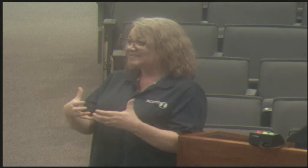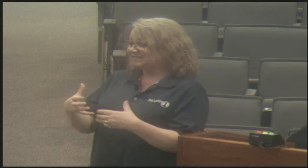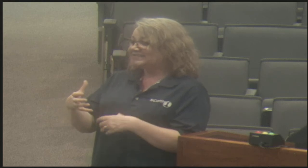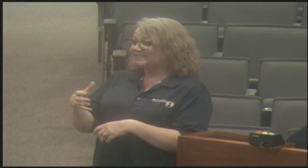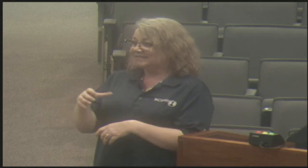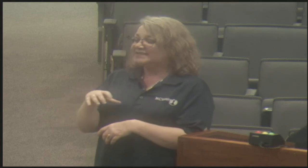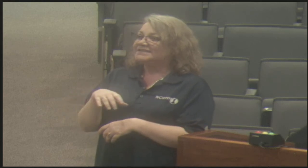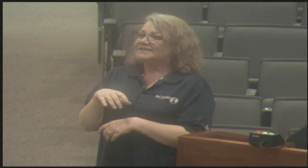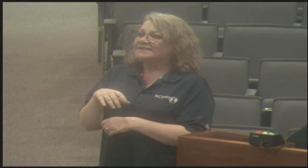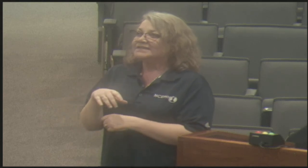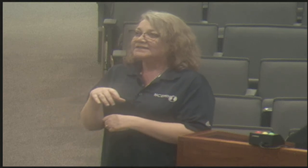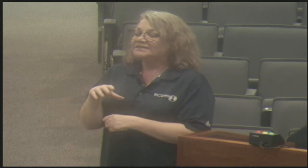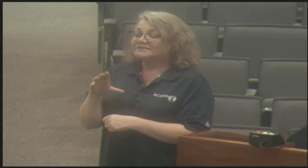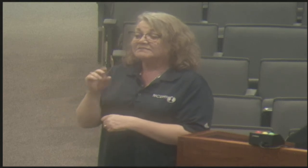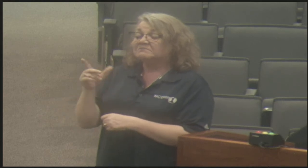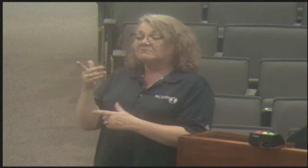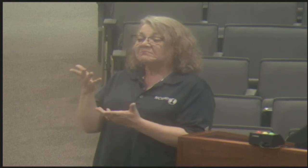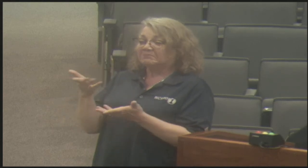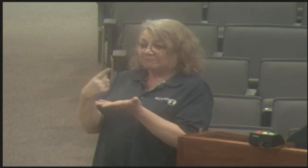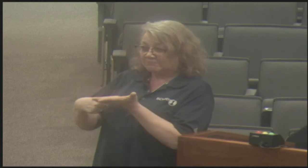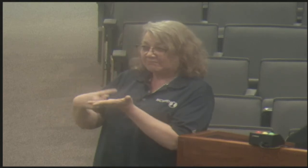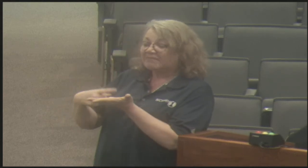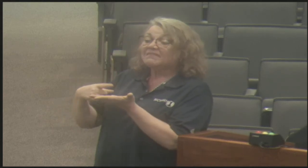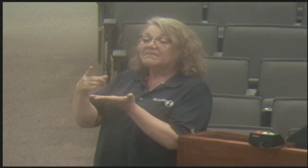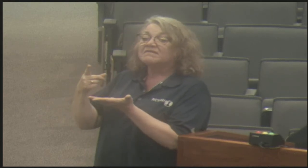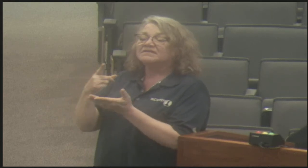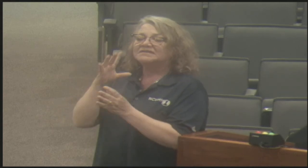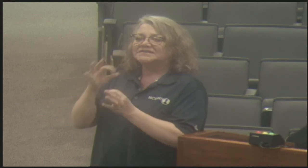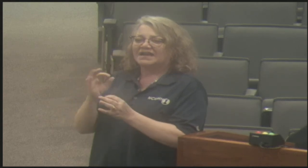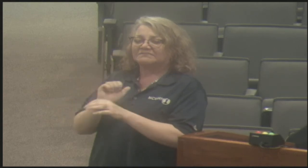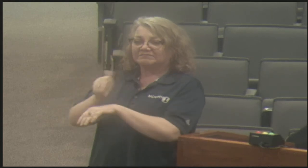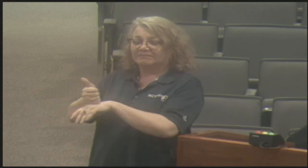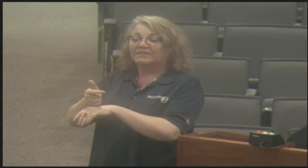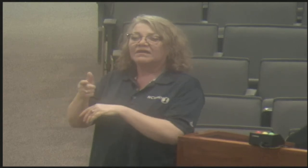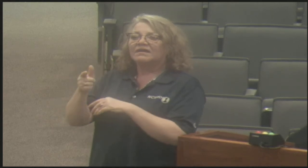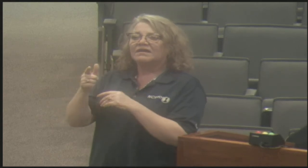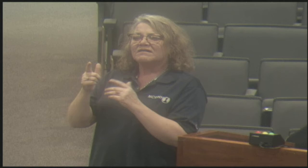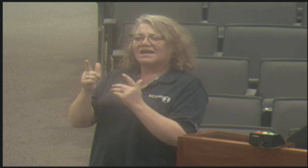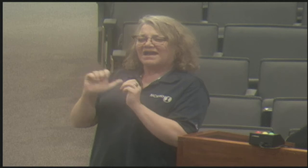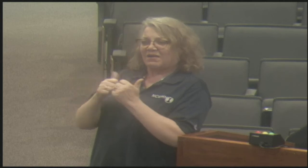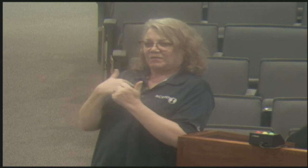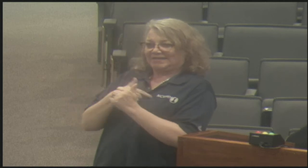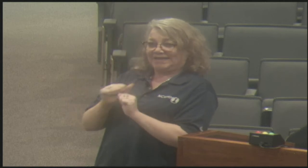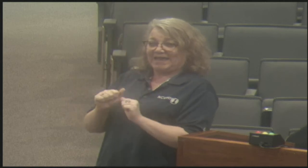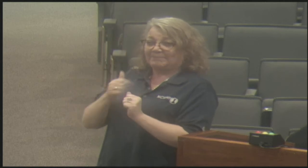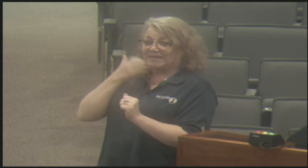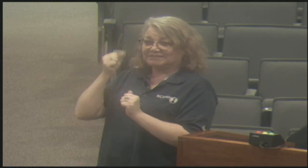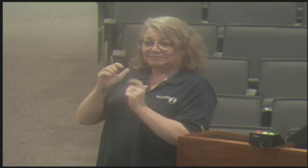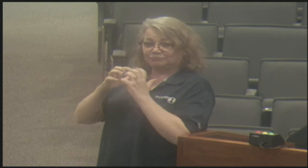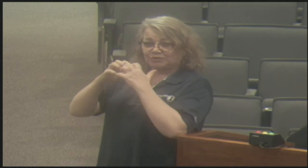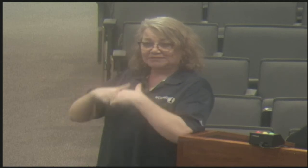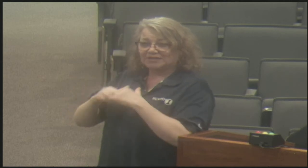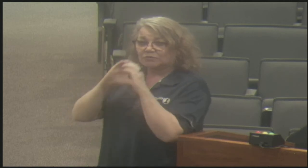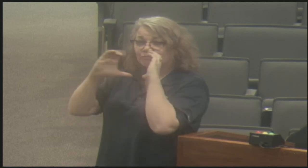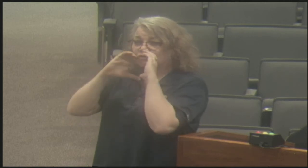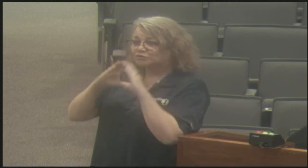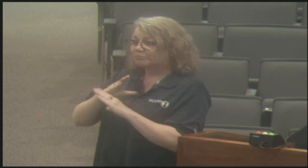officers in the Omaha police department. And in our discussions during the task force, they decided,